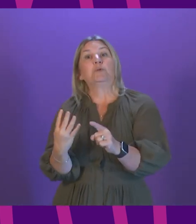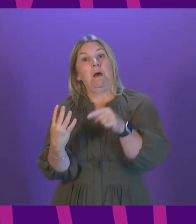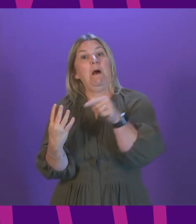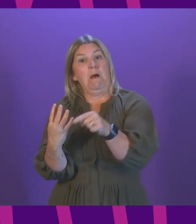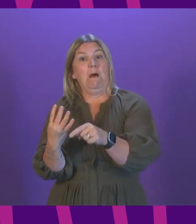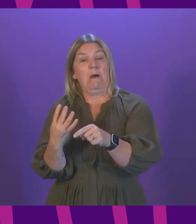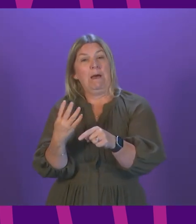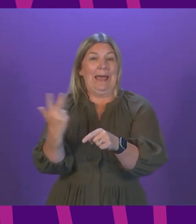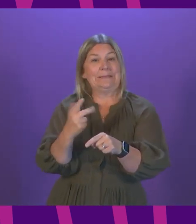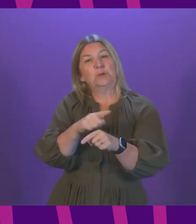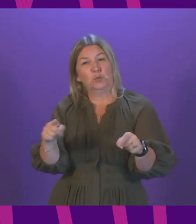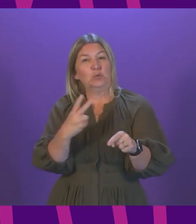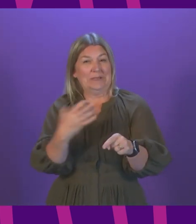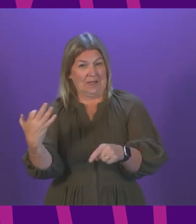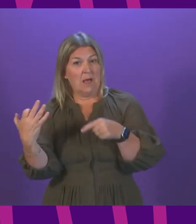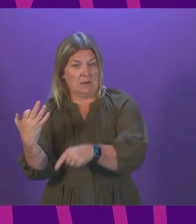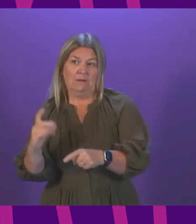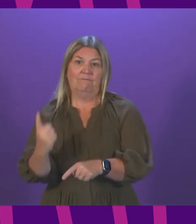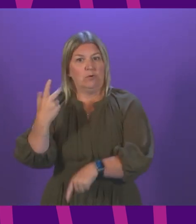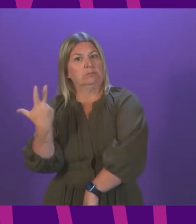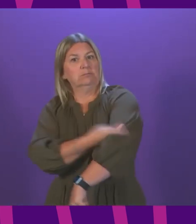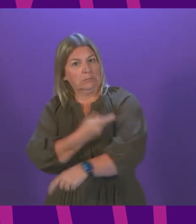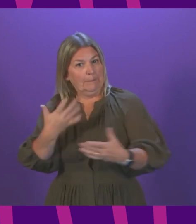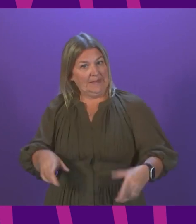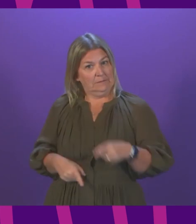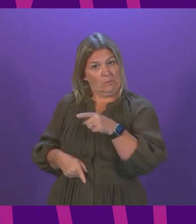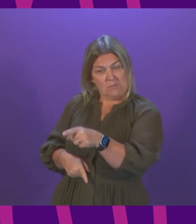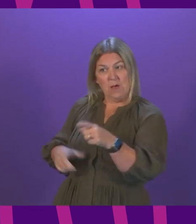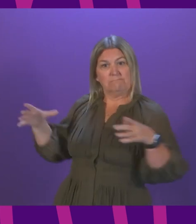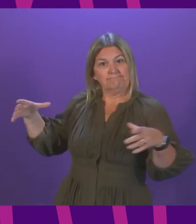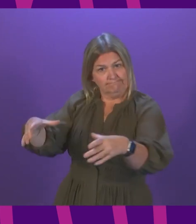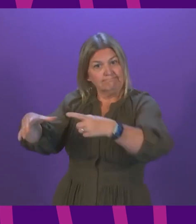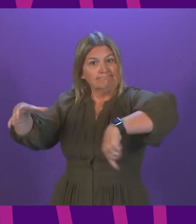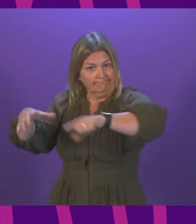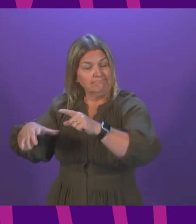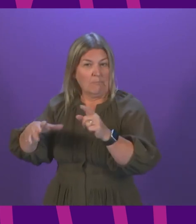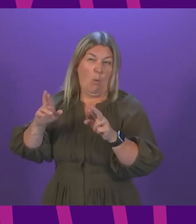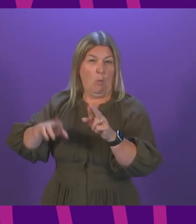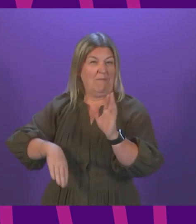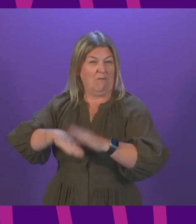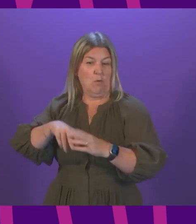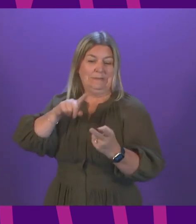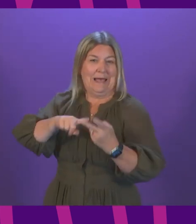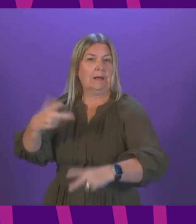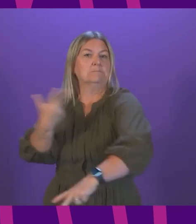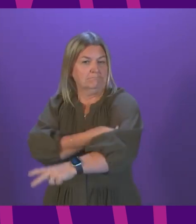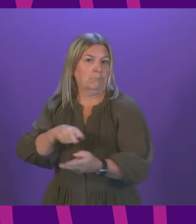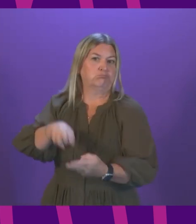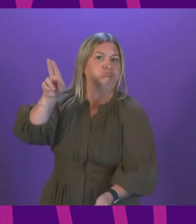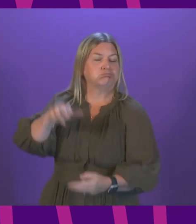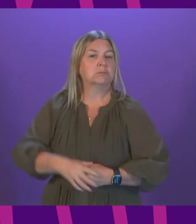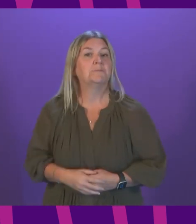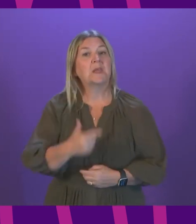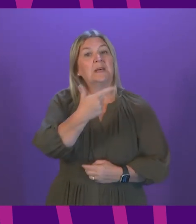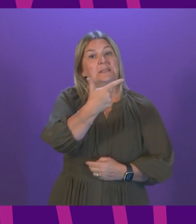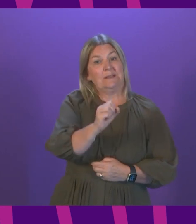29-year-olds have had a first dose, so the proportion in that age group becoming fully vaccinated will continue to increase. In addition, 70